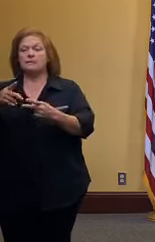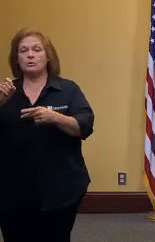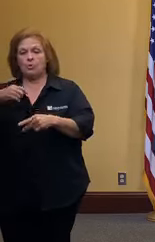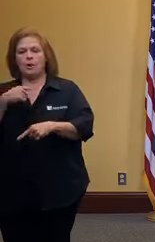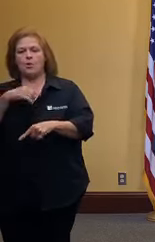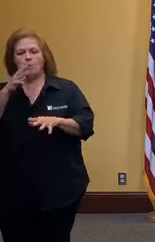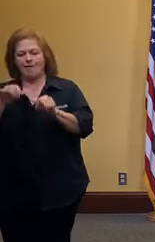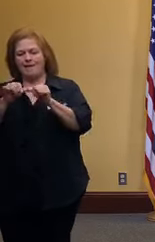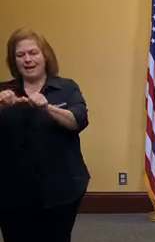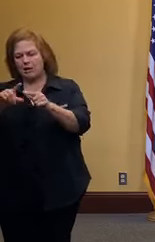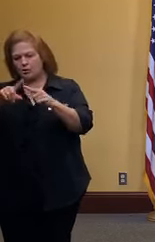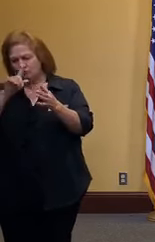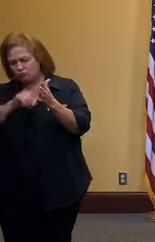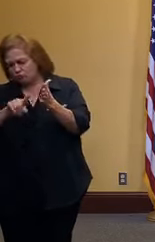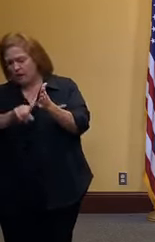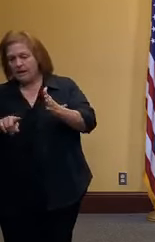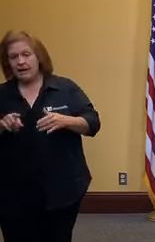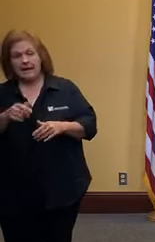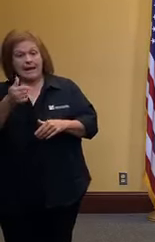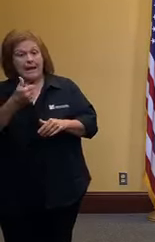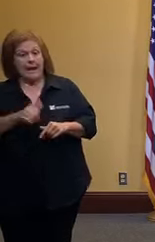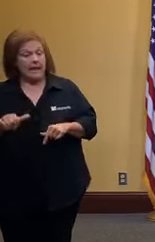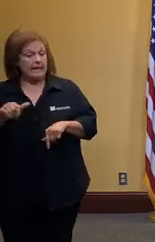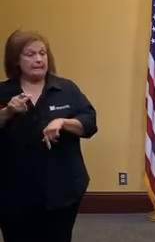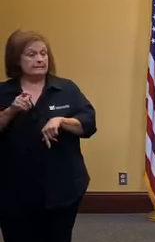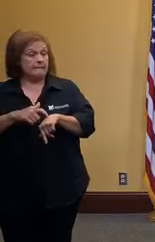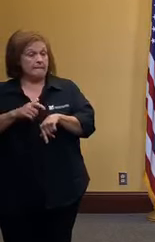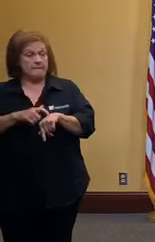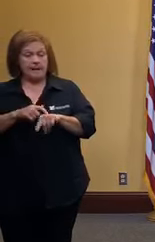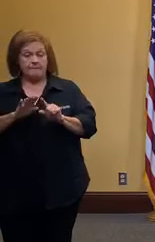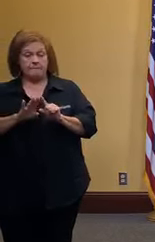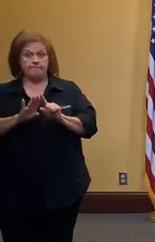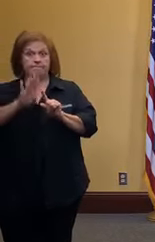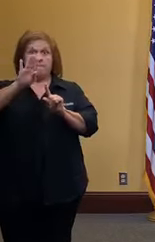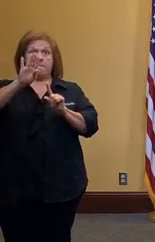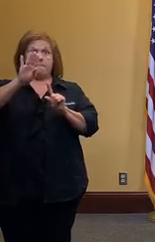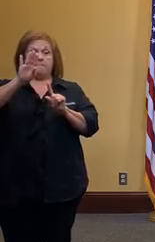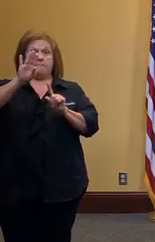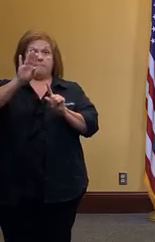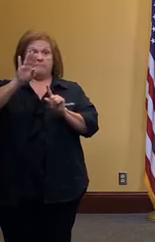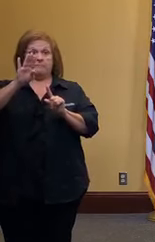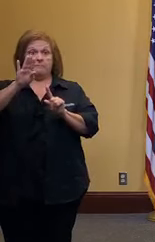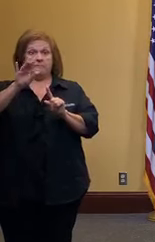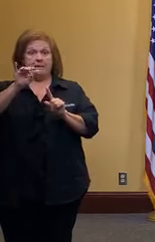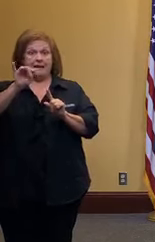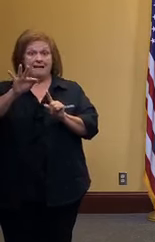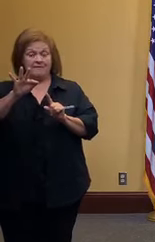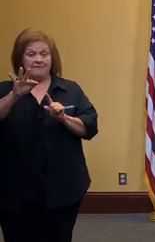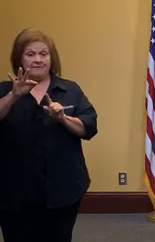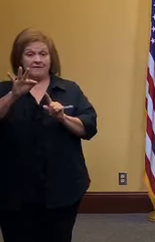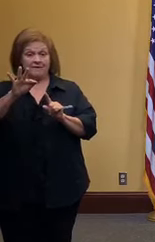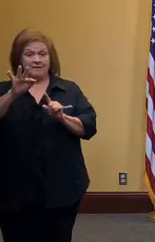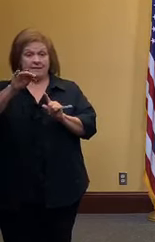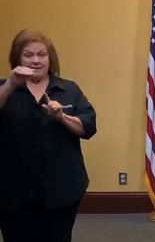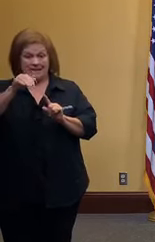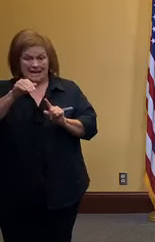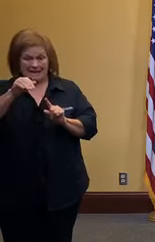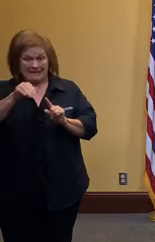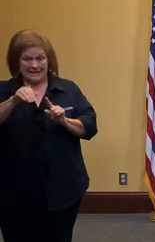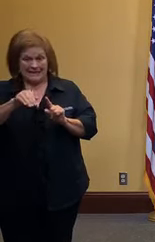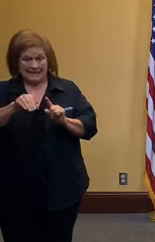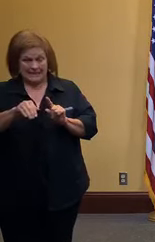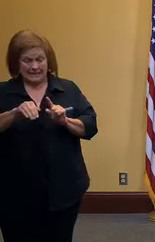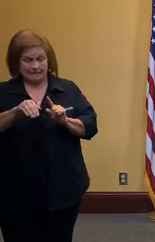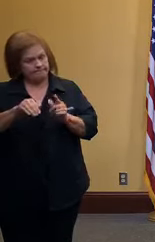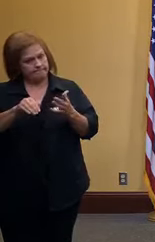track any spike in cases or a consecutive daily increase will be a